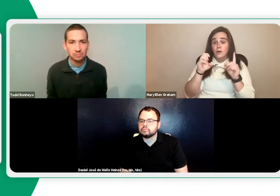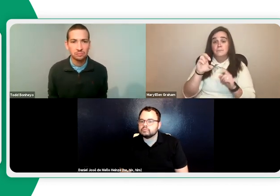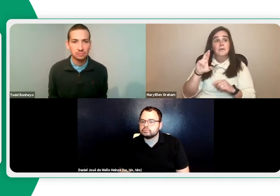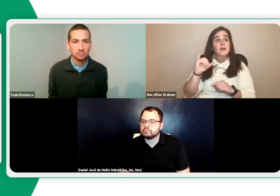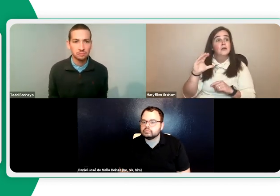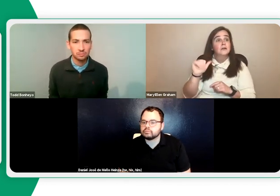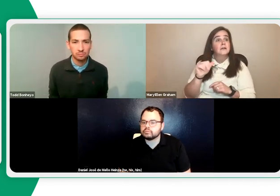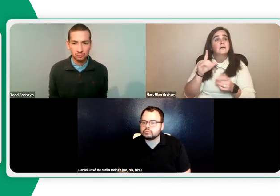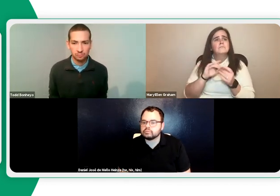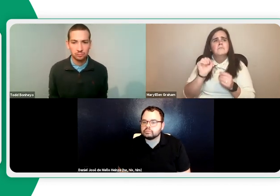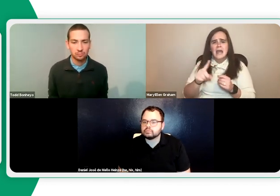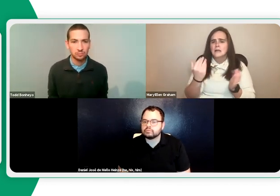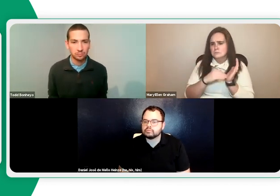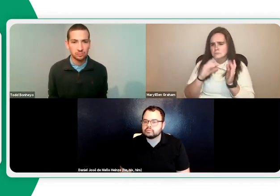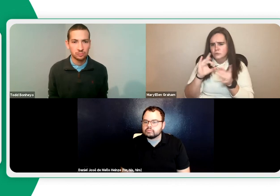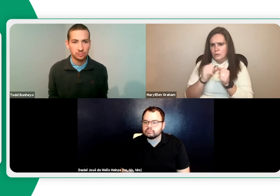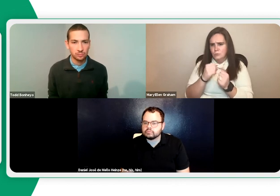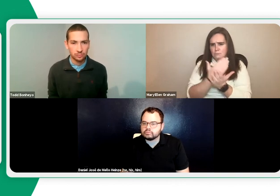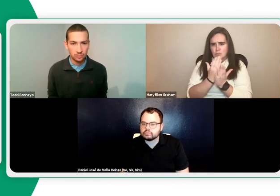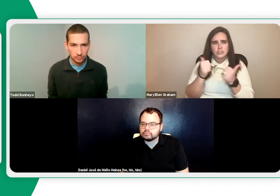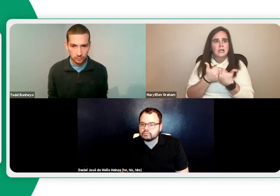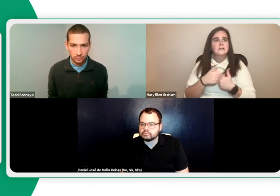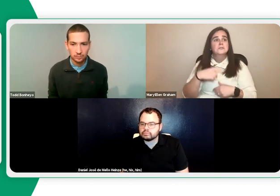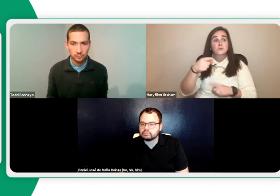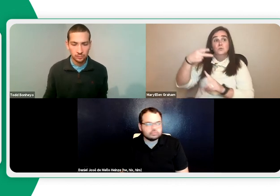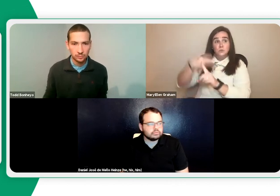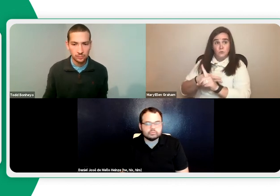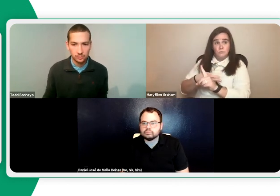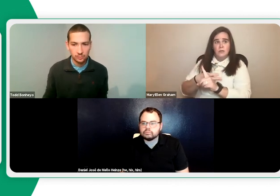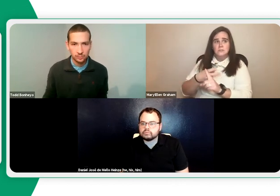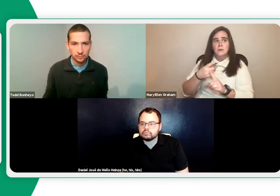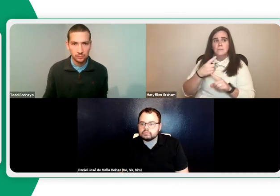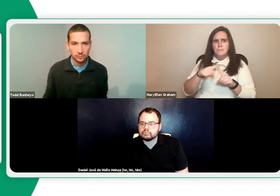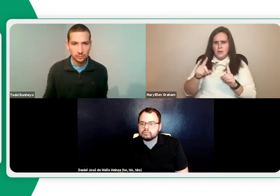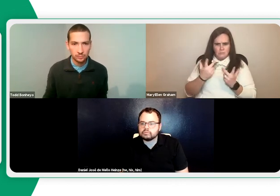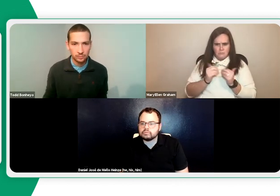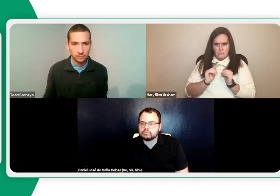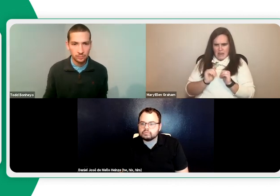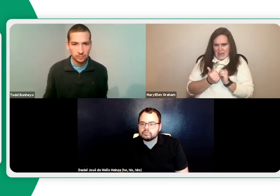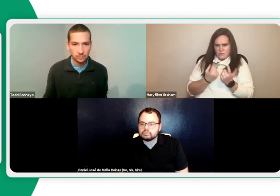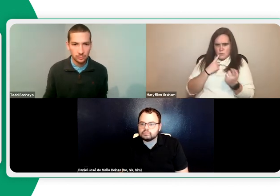Okay. So we mentioned the budget challenge. Another question from Erica. Has to do, again, with the budget challenge program.